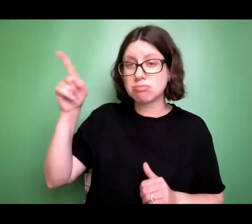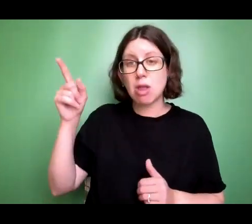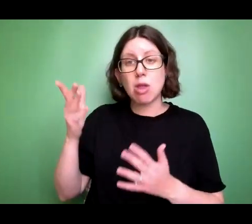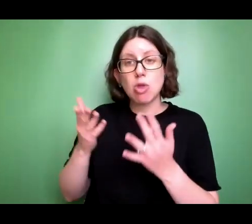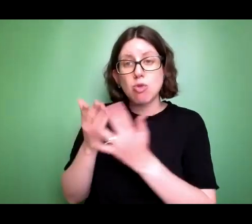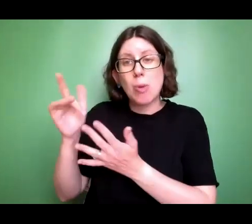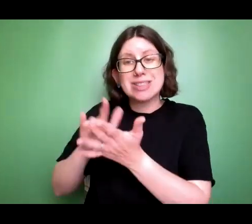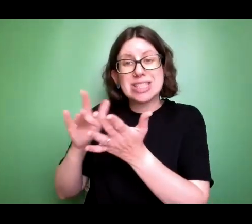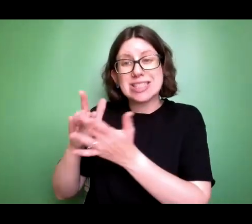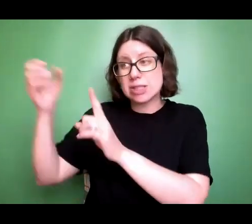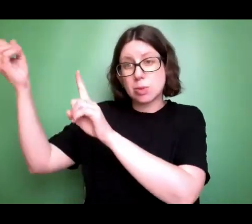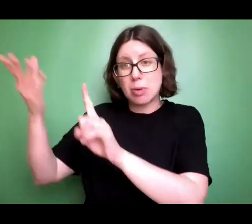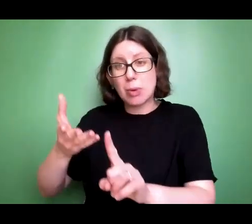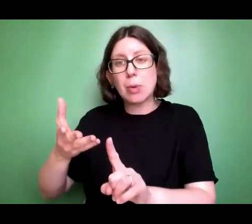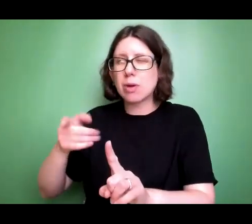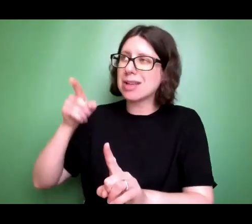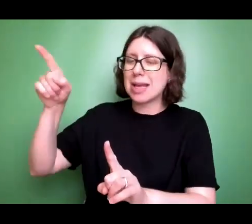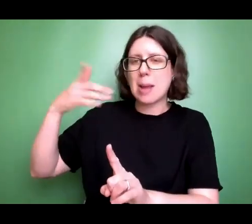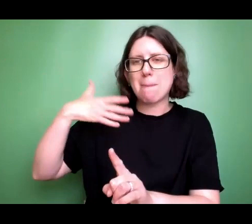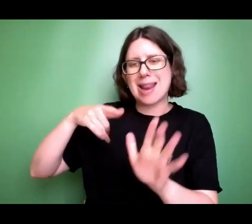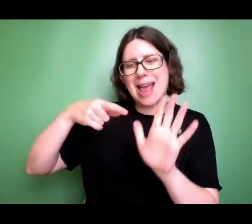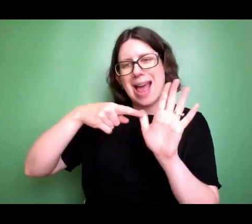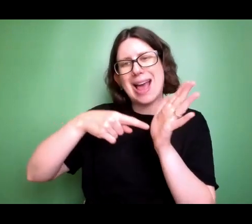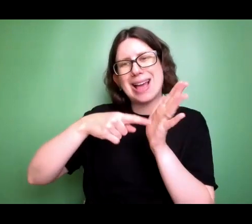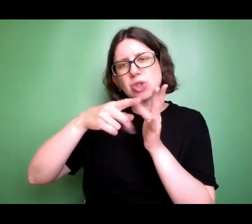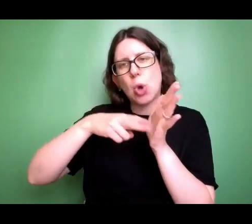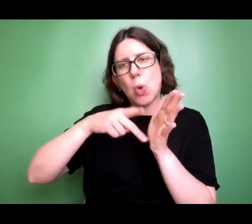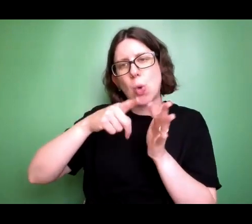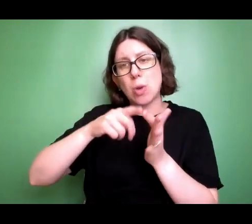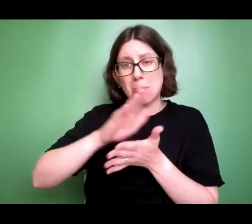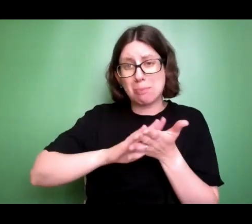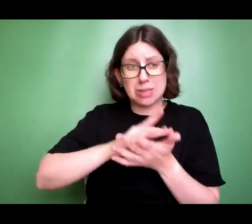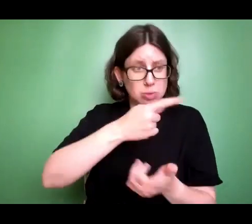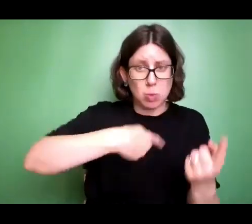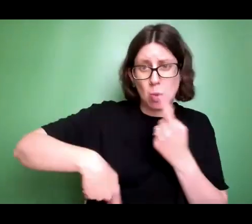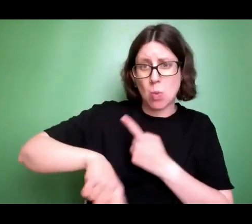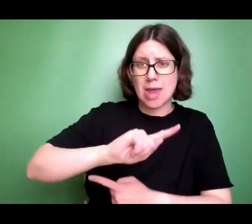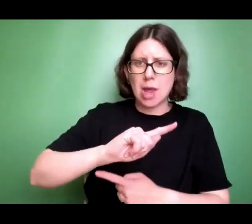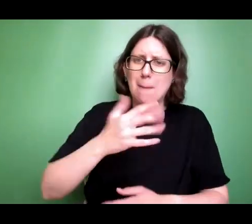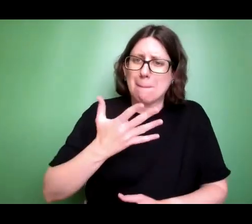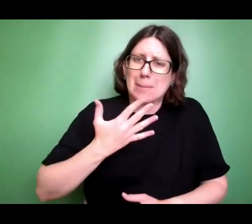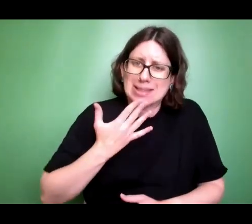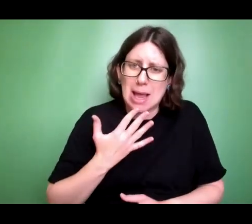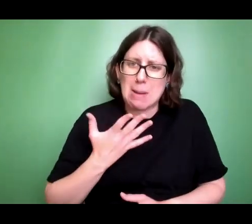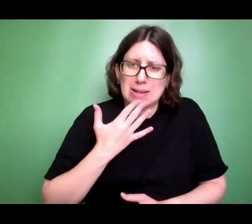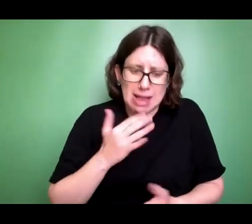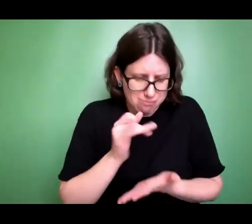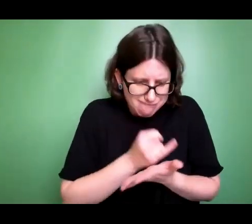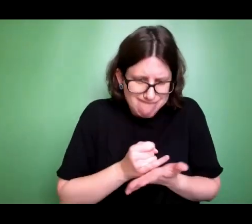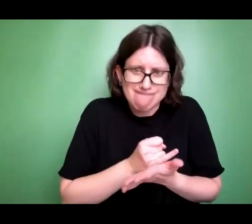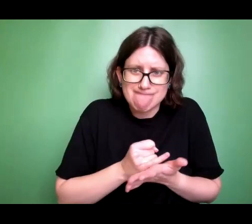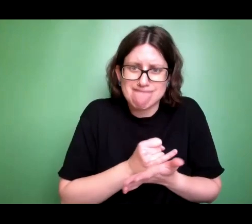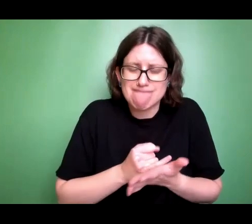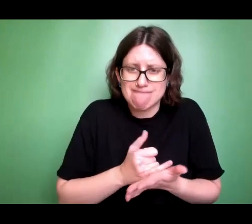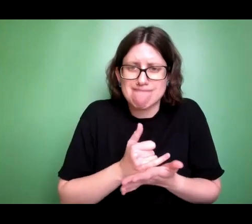And atonement means atonement, it's the act of making amends for a wrong. And this theology of atonement is at the heart of the Bible's